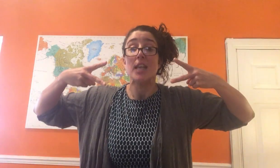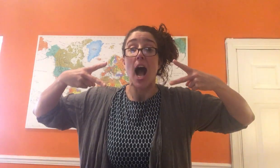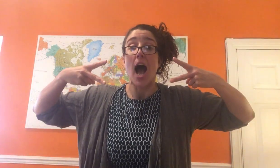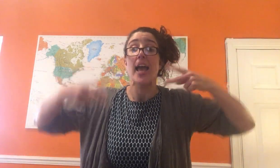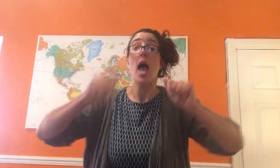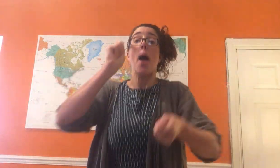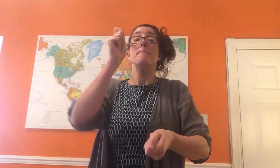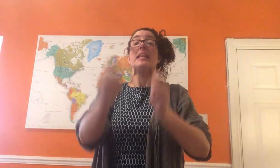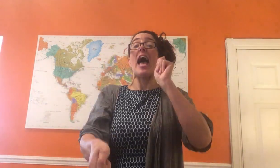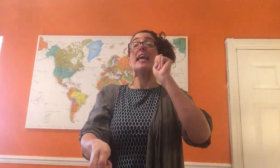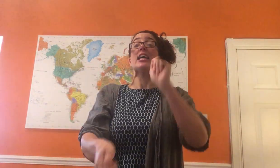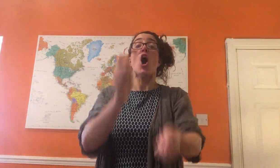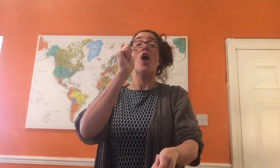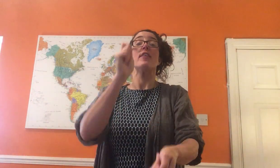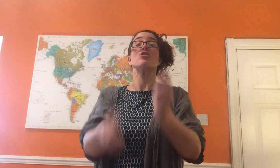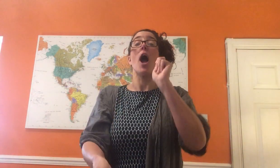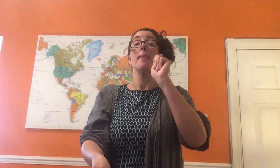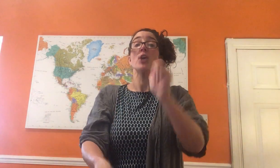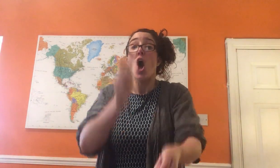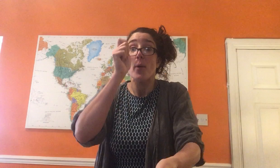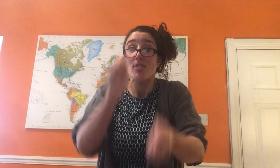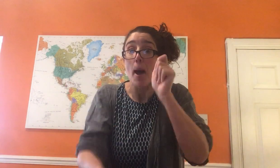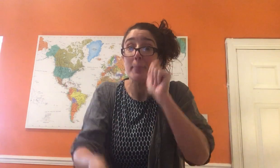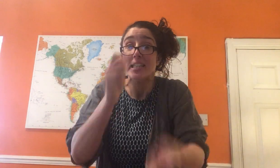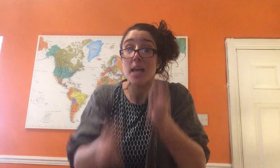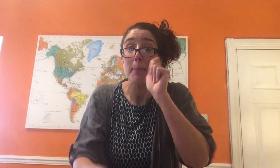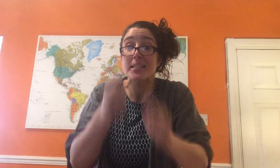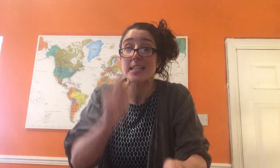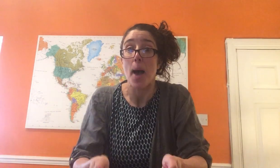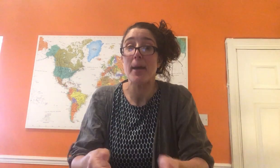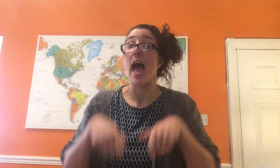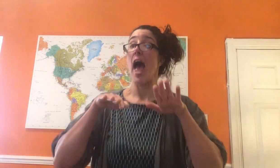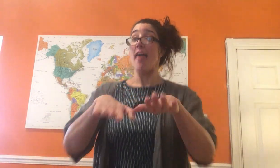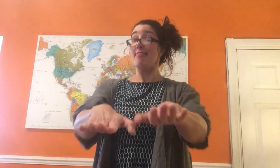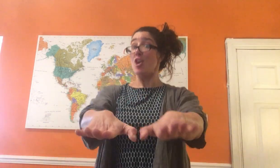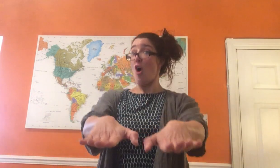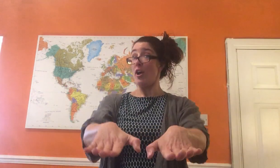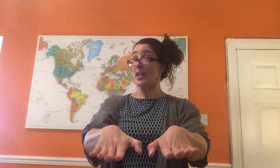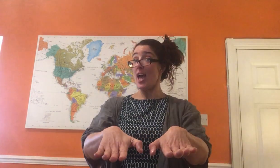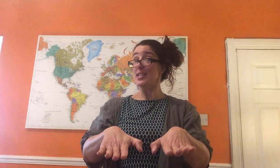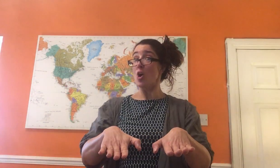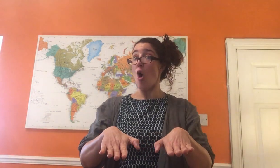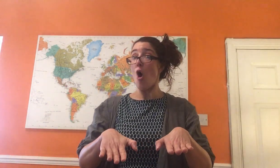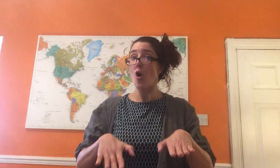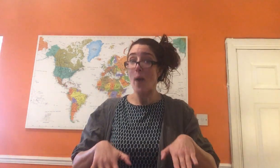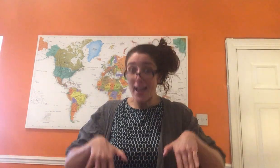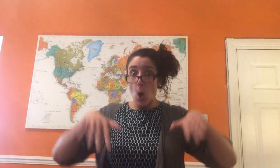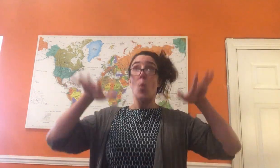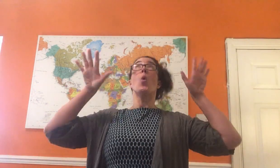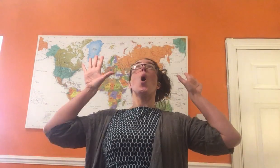tie. They got a drum going hum-ma-ma-ma around the audience. All went, woo!